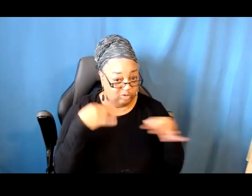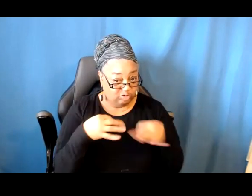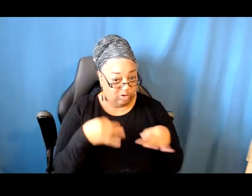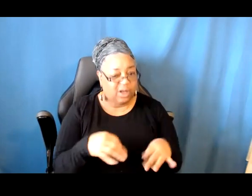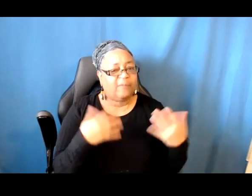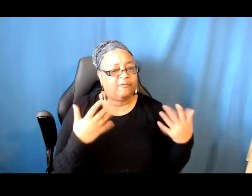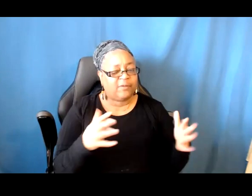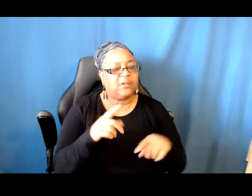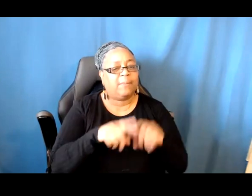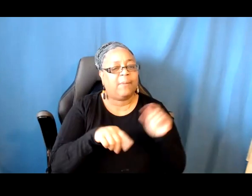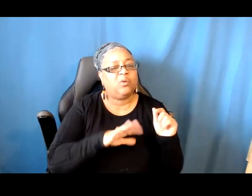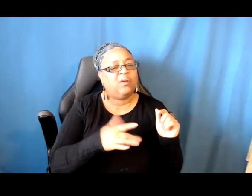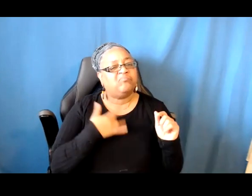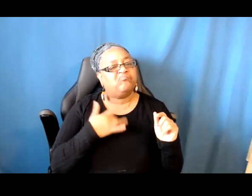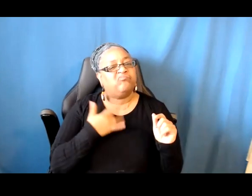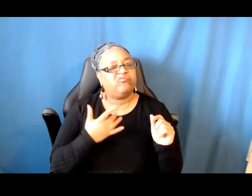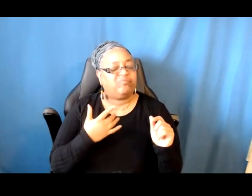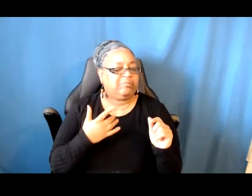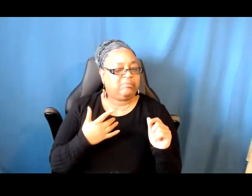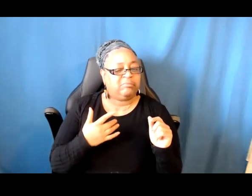and how it's going to look to fill it out.